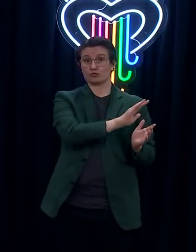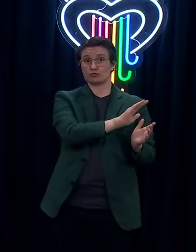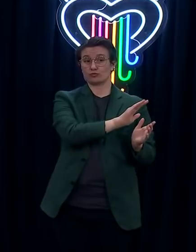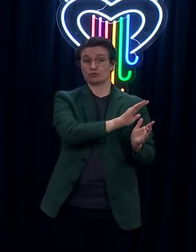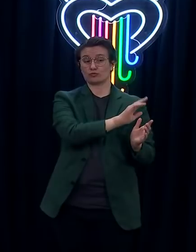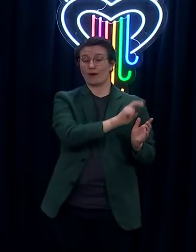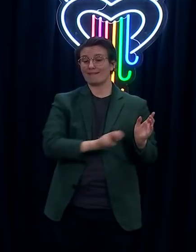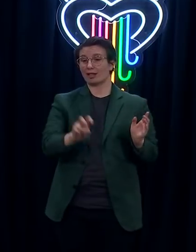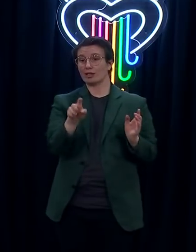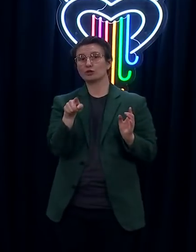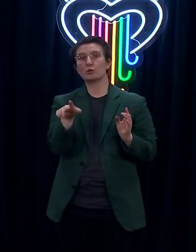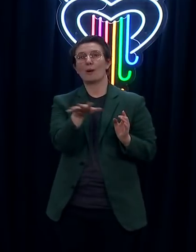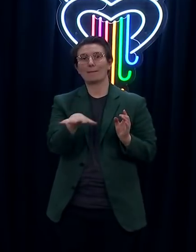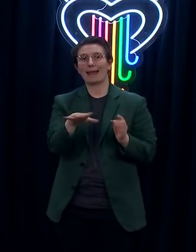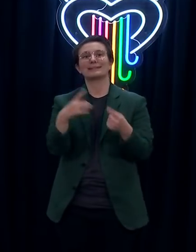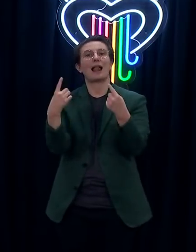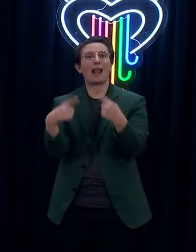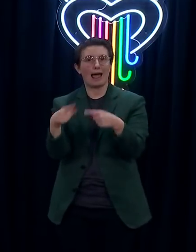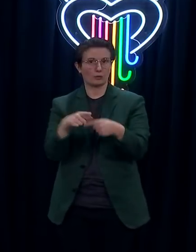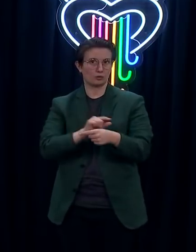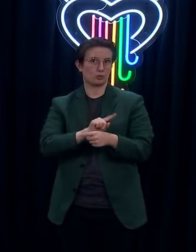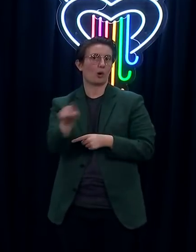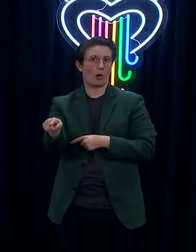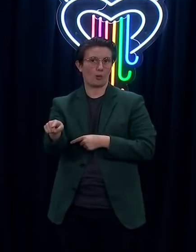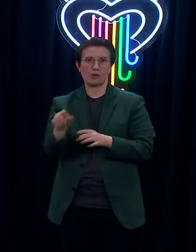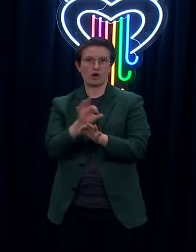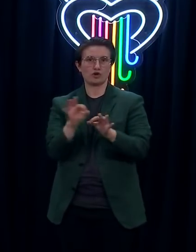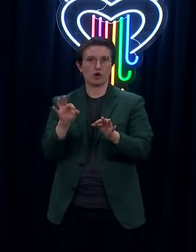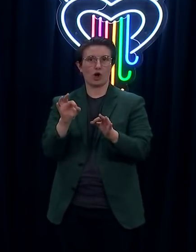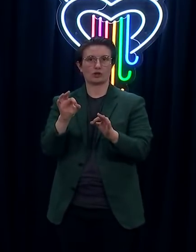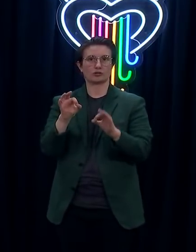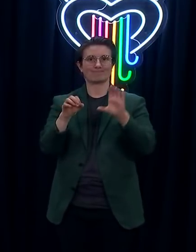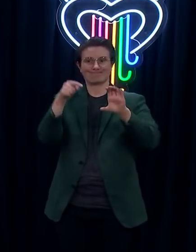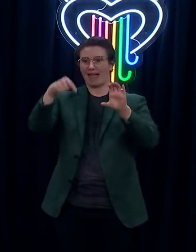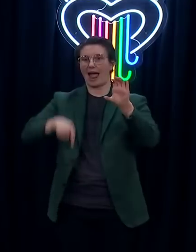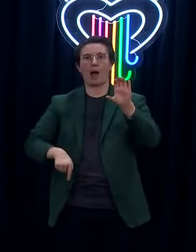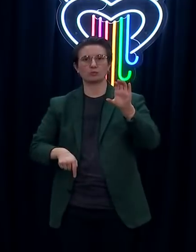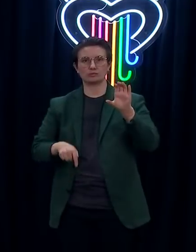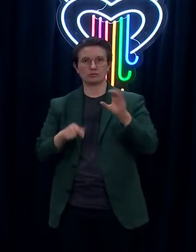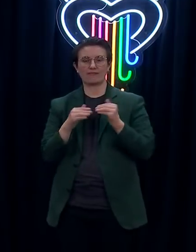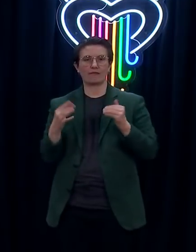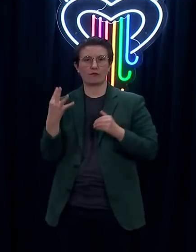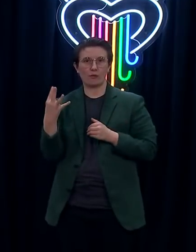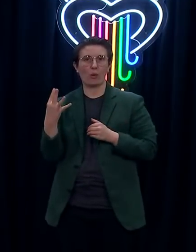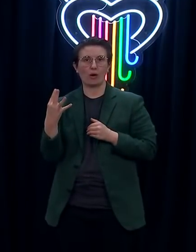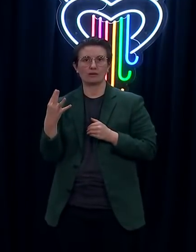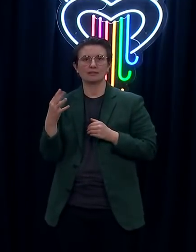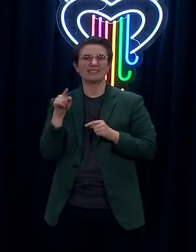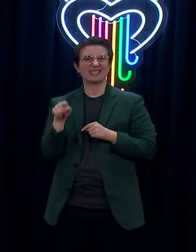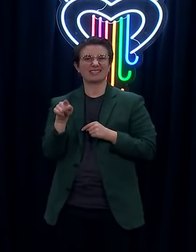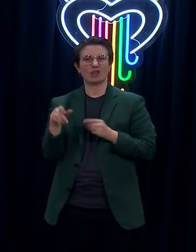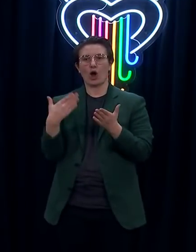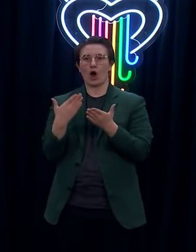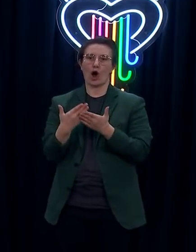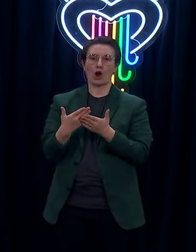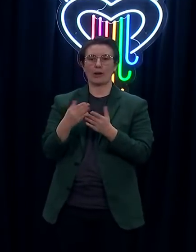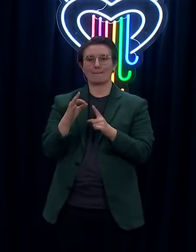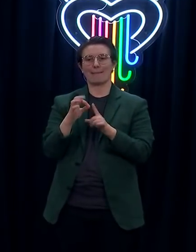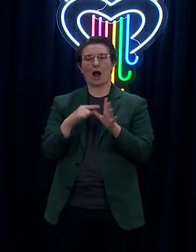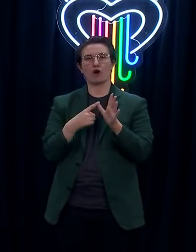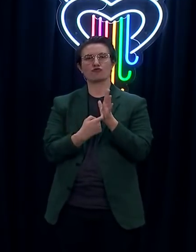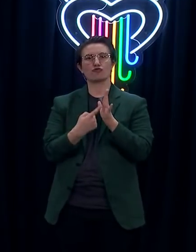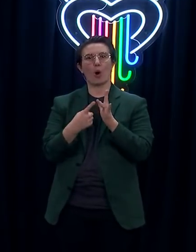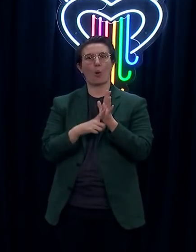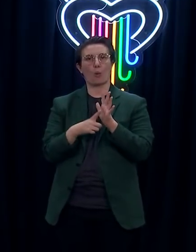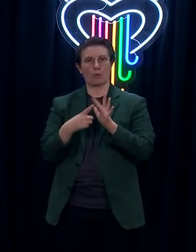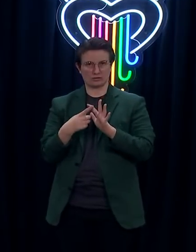allowed to be in. He was essentially on parole. Sorry. Sorry. Some of this I